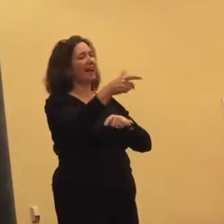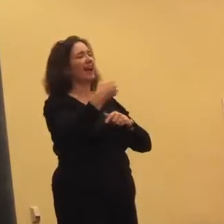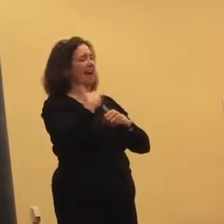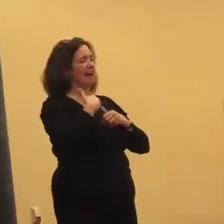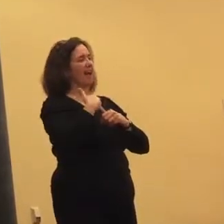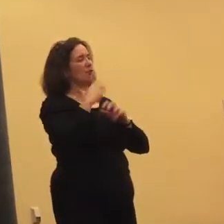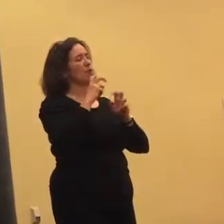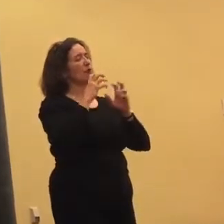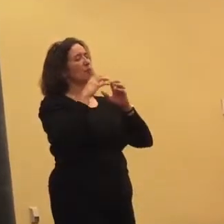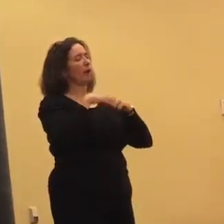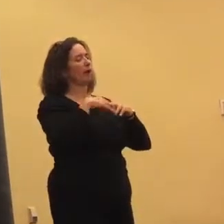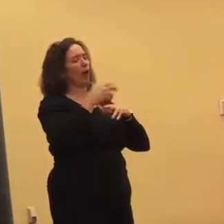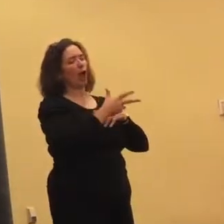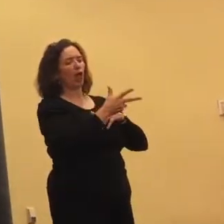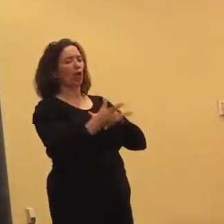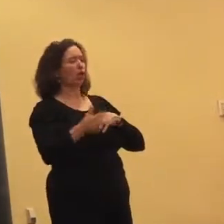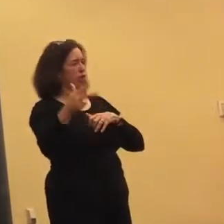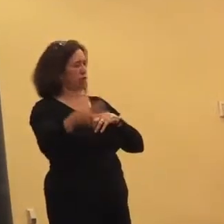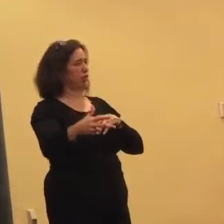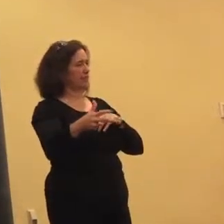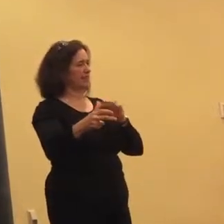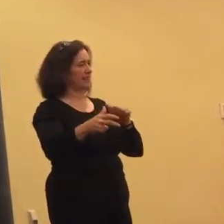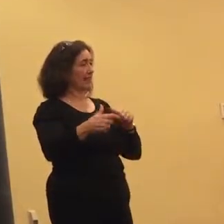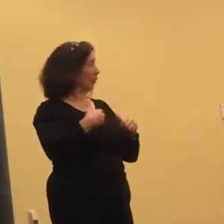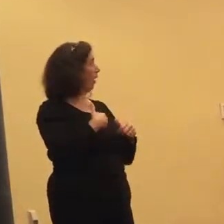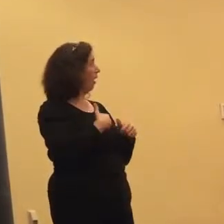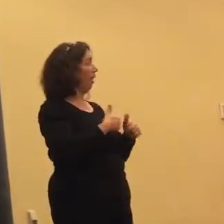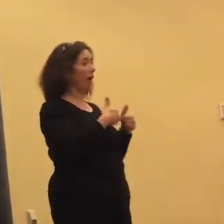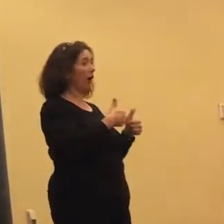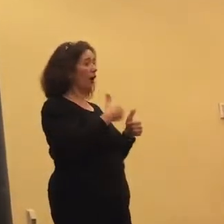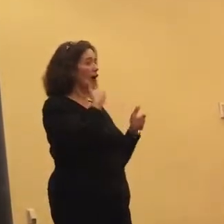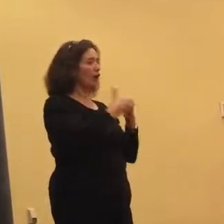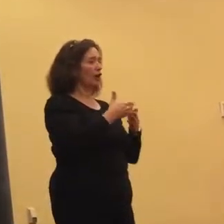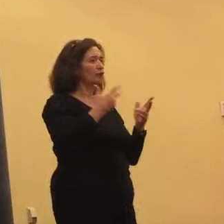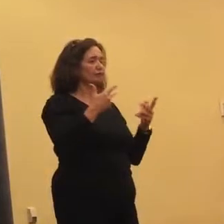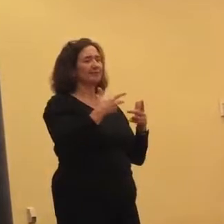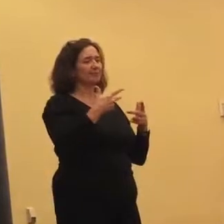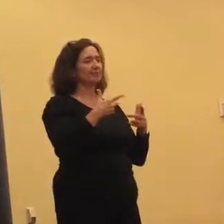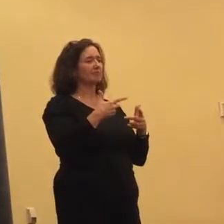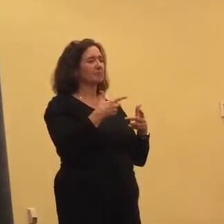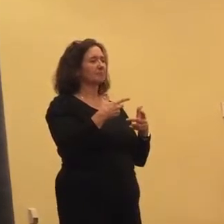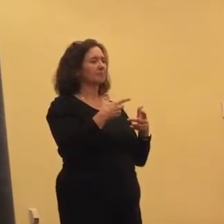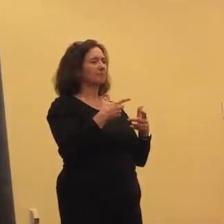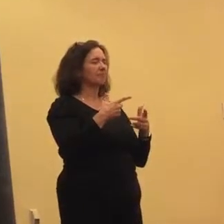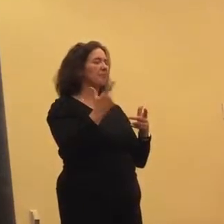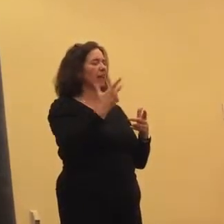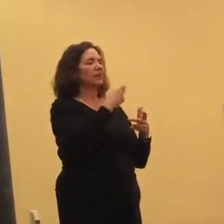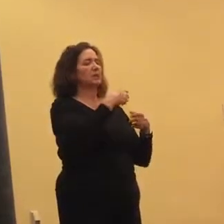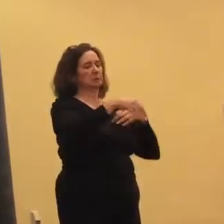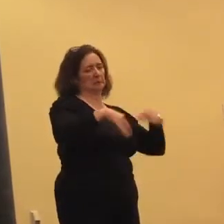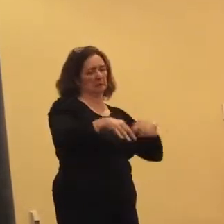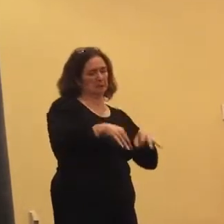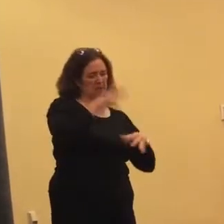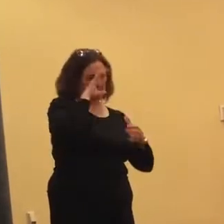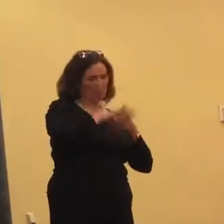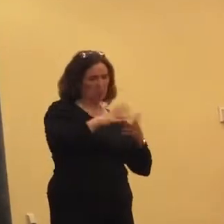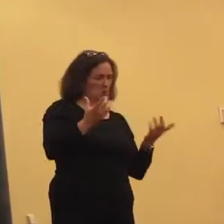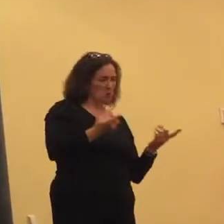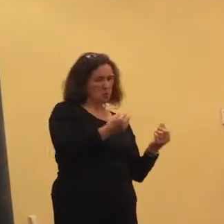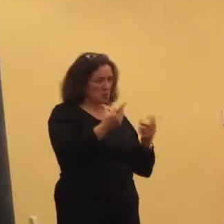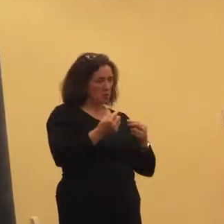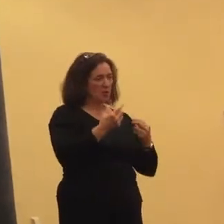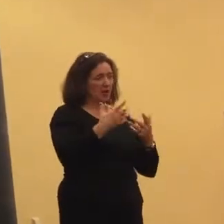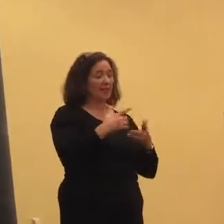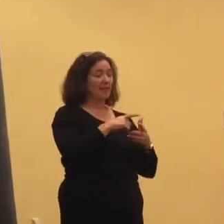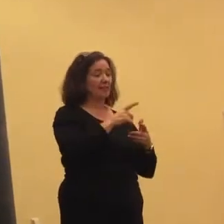breakdown line. And we said, oh yeah, good, great. And so we gave my husband some instructions and the